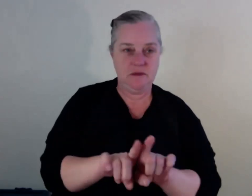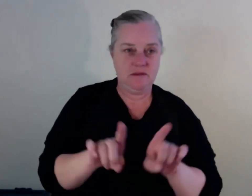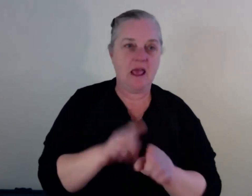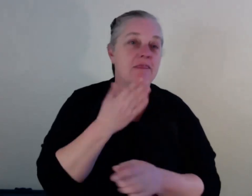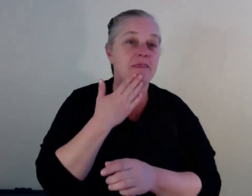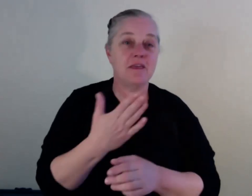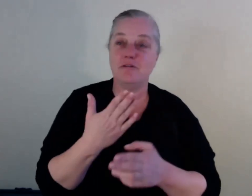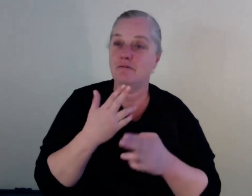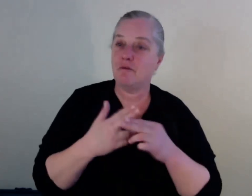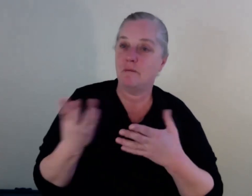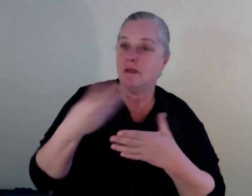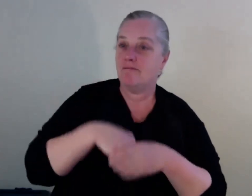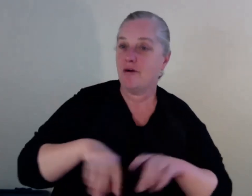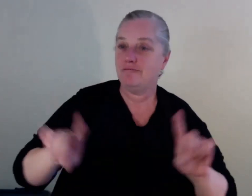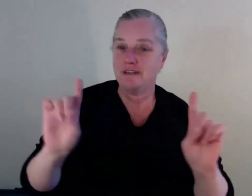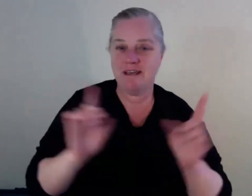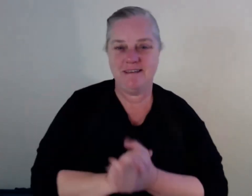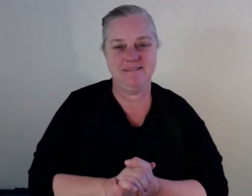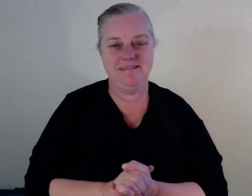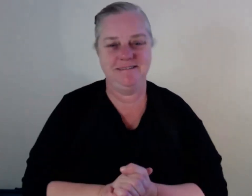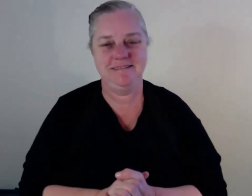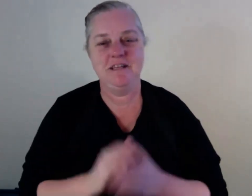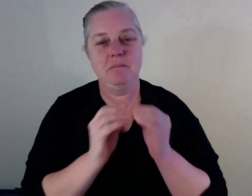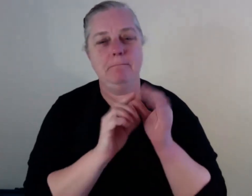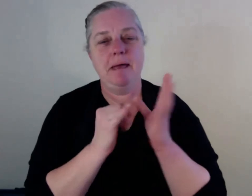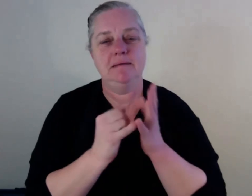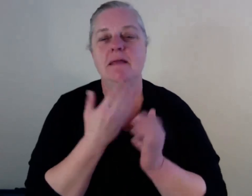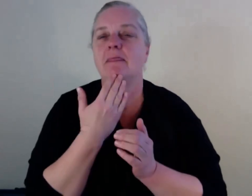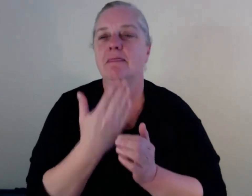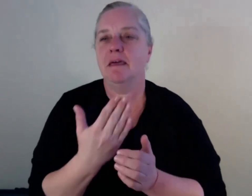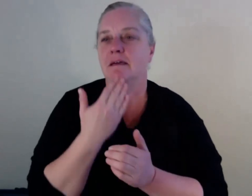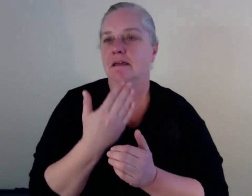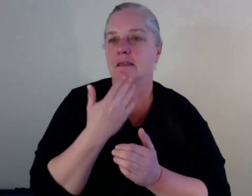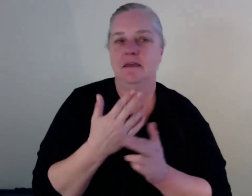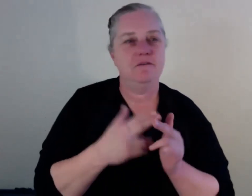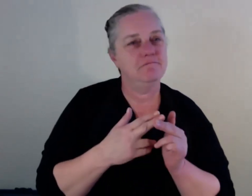Thank you. What a privilege. Thank you for having us. Thanks, Anna. Thanks, Gail. Thanks, Bass. Thanks,